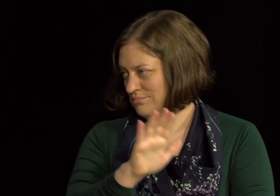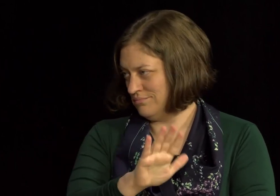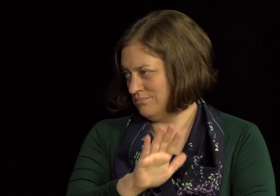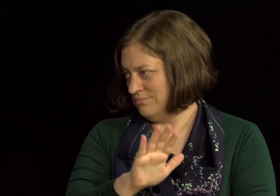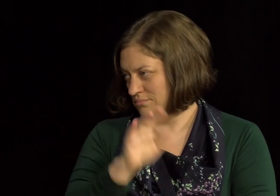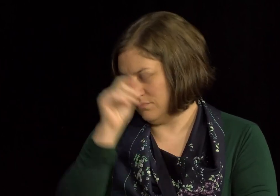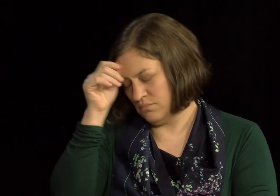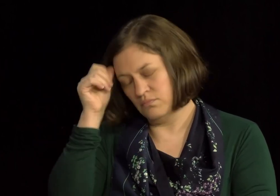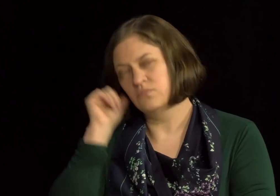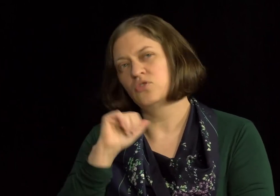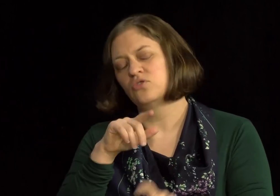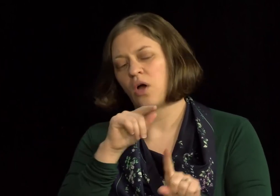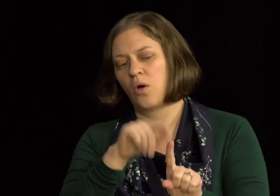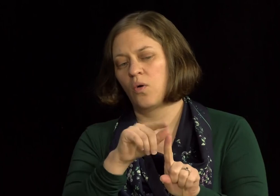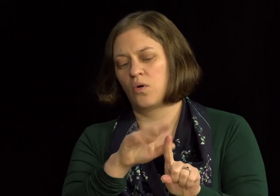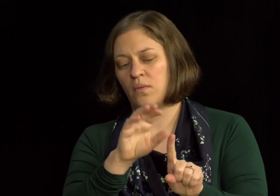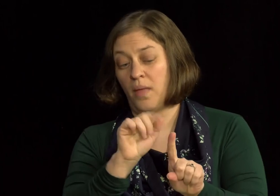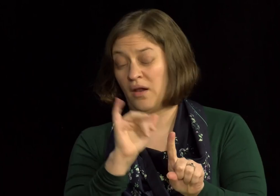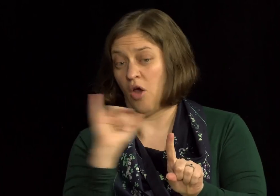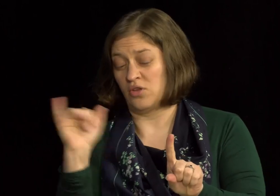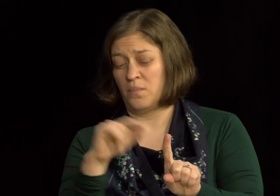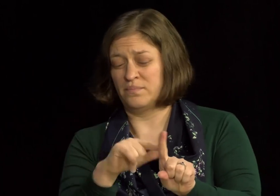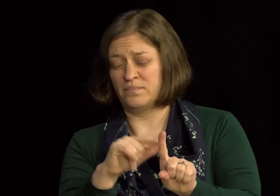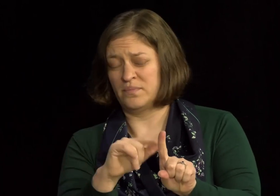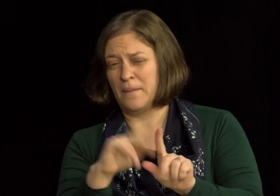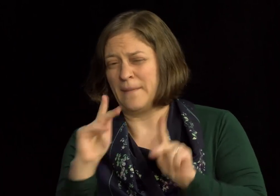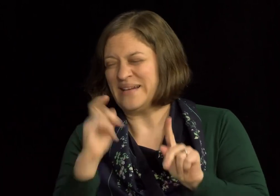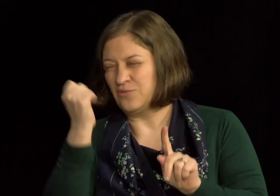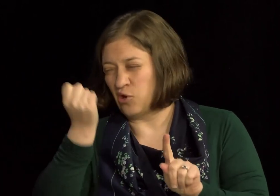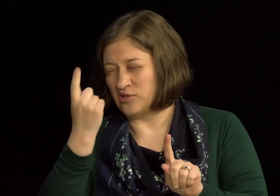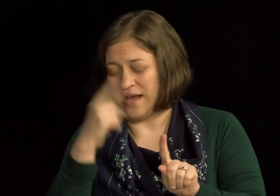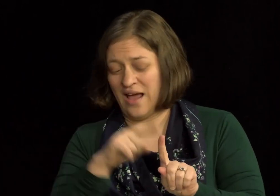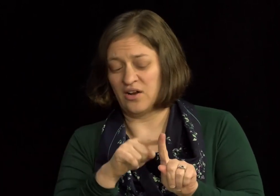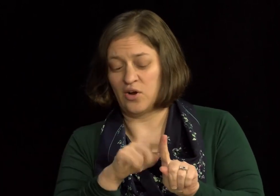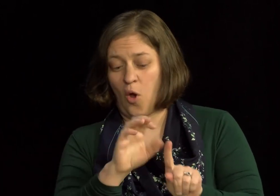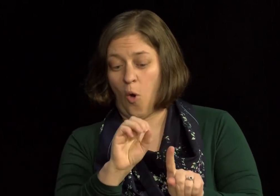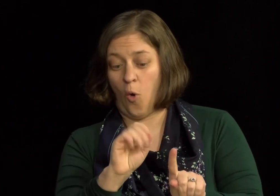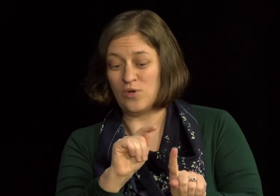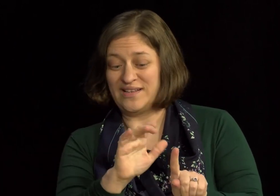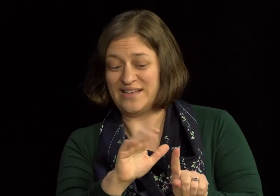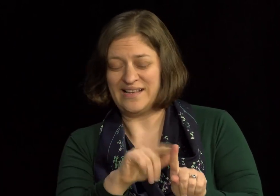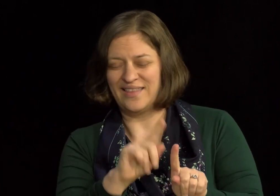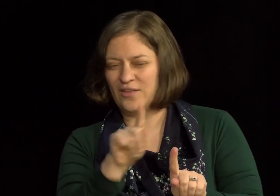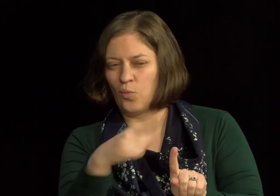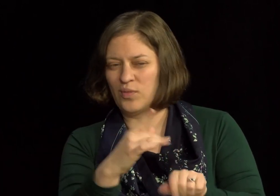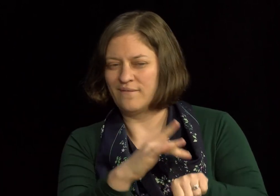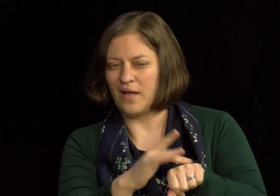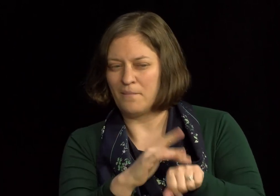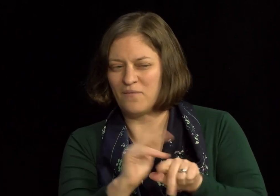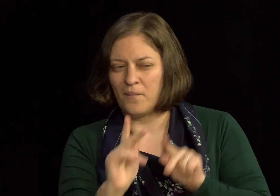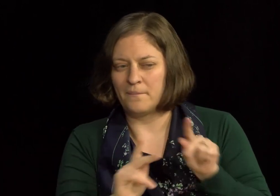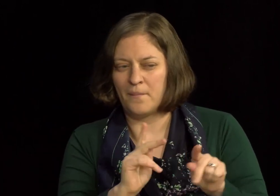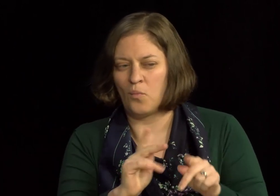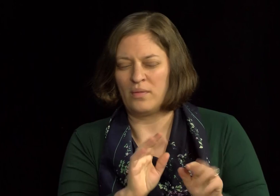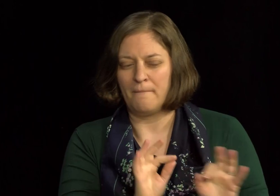law. So, that over-the-counter hearing aid purchase is a federal law. When you talk about over-the-counter